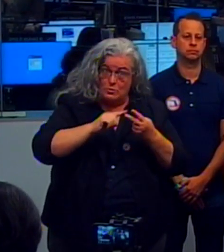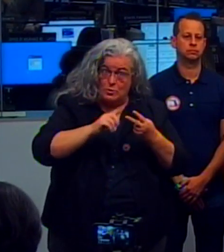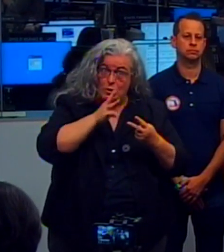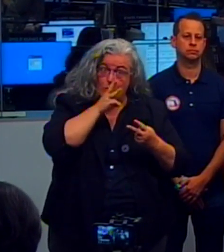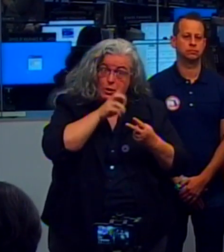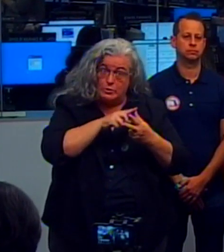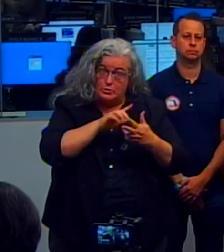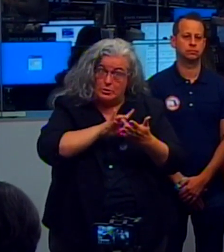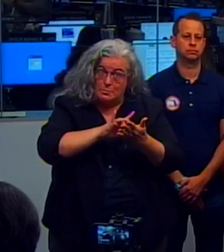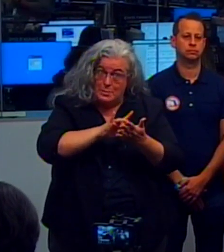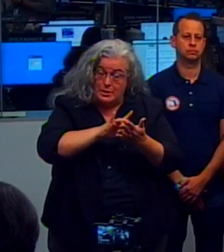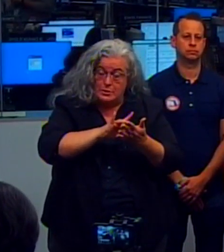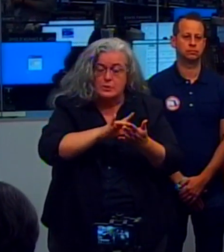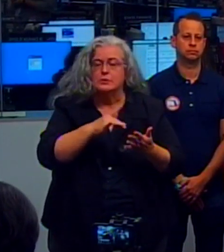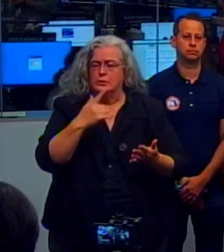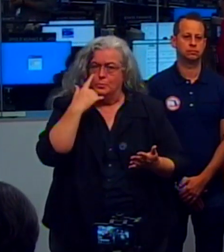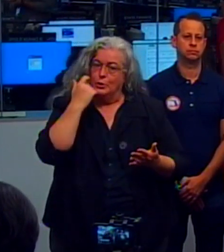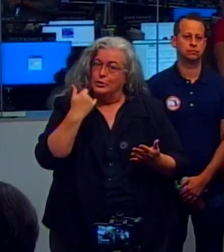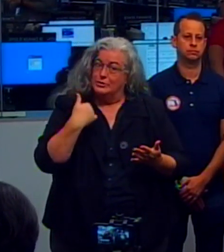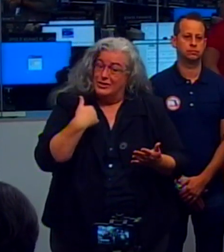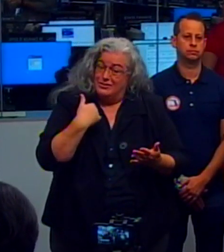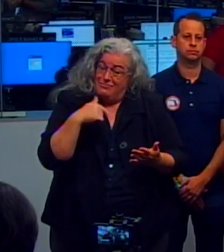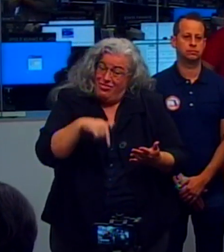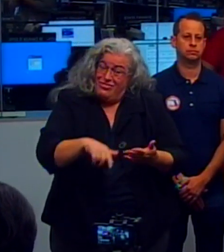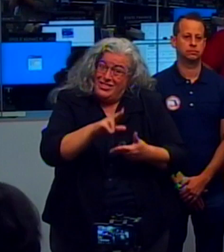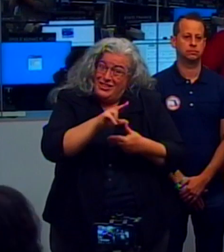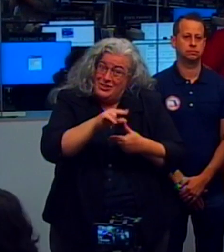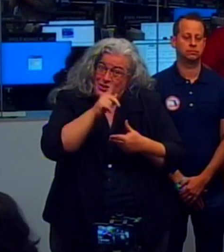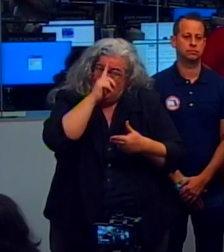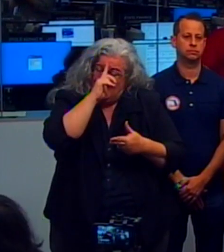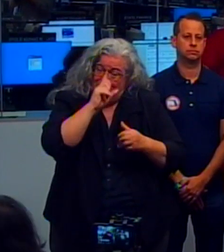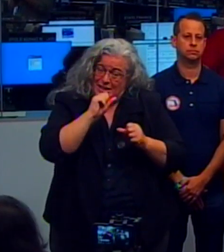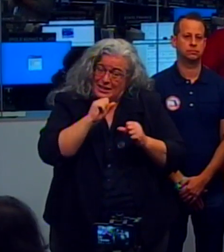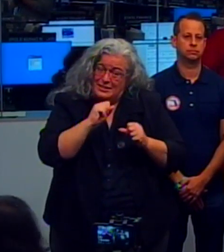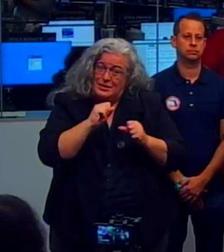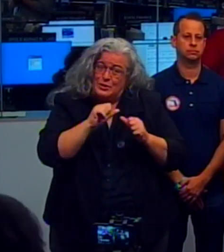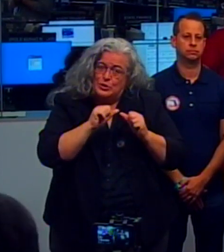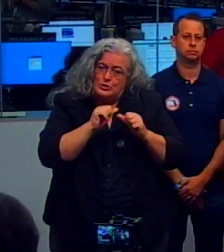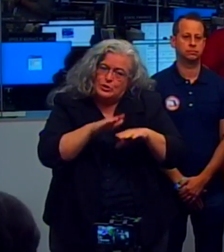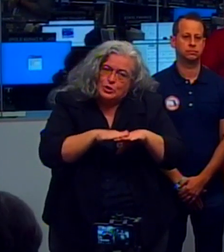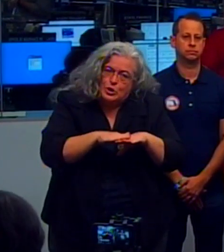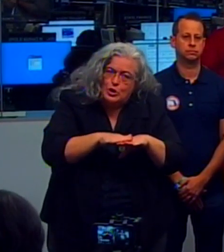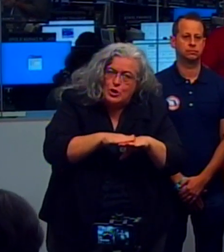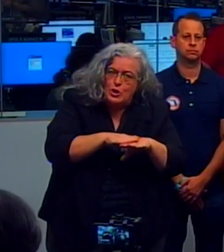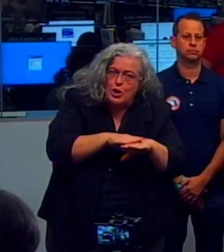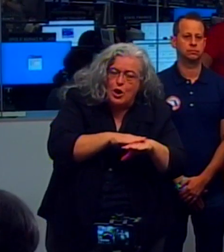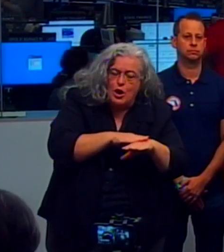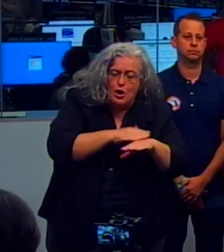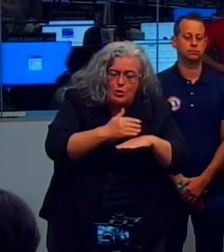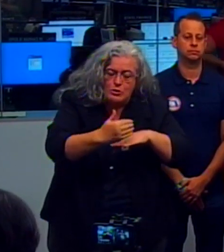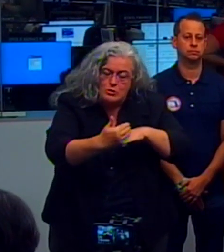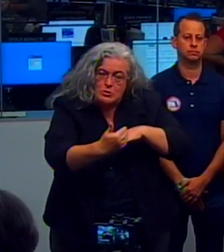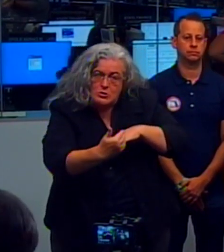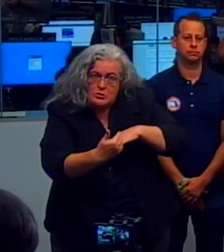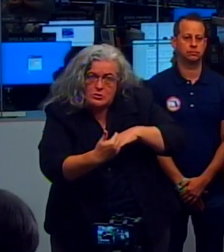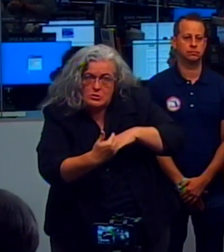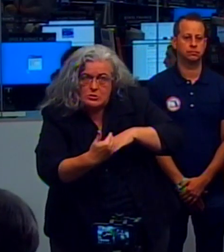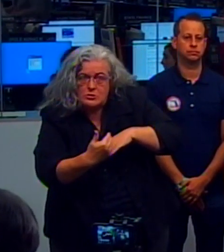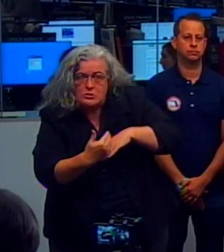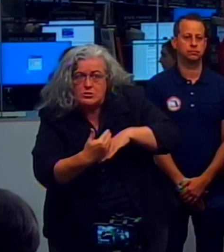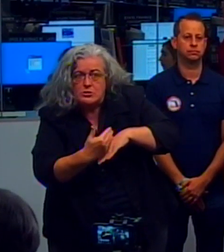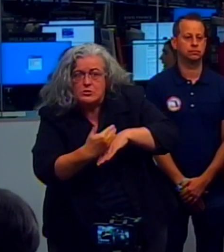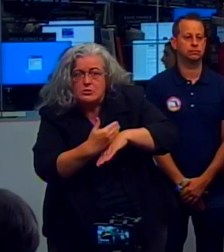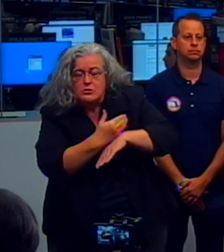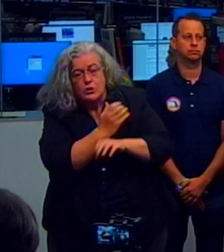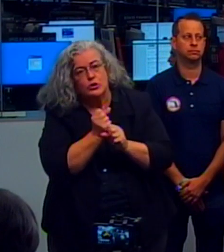potentially a multi-day event where it will churn slowly across the state. That obviously creates a whole host of